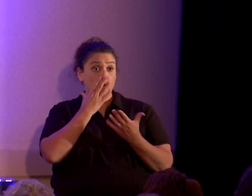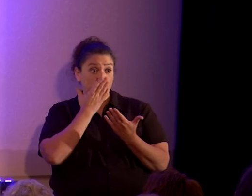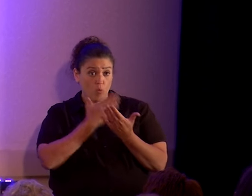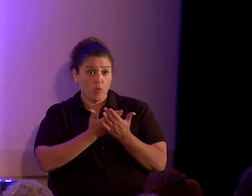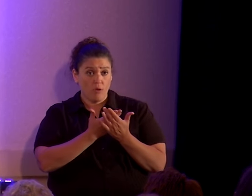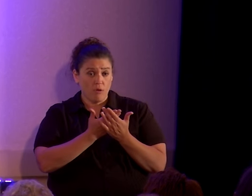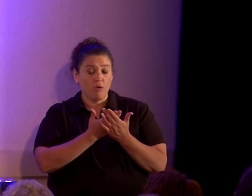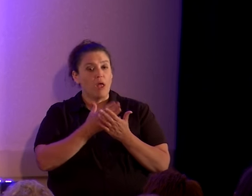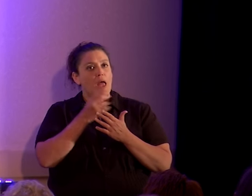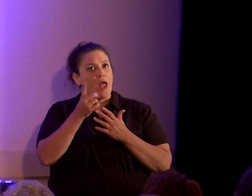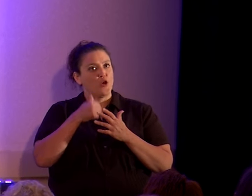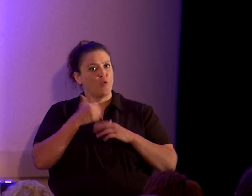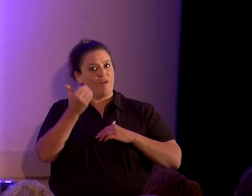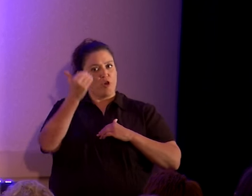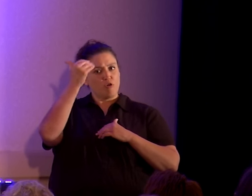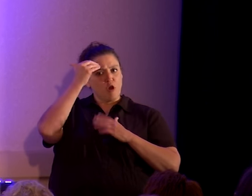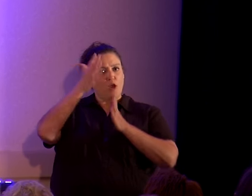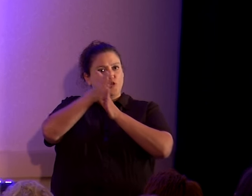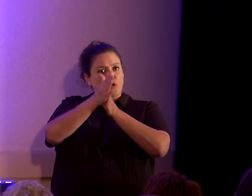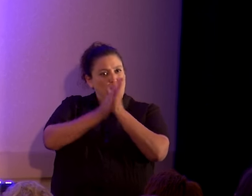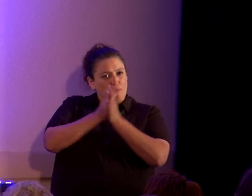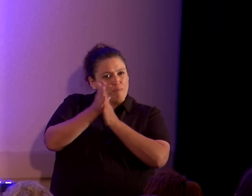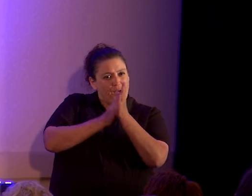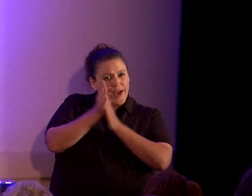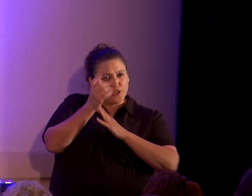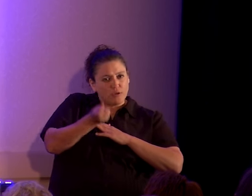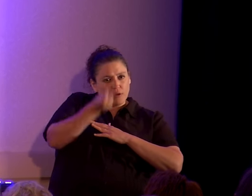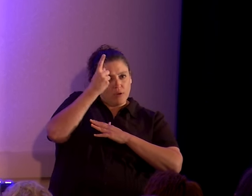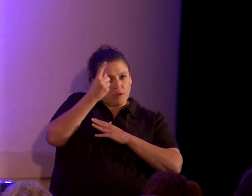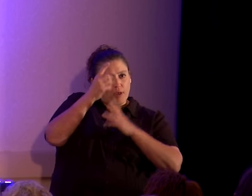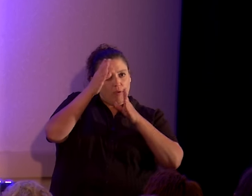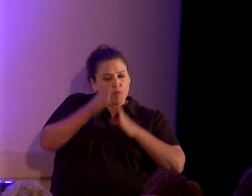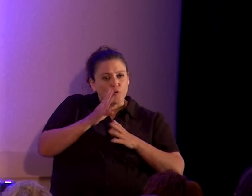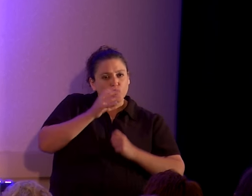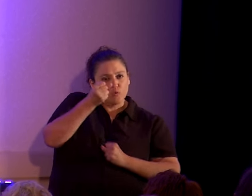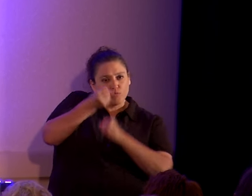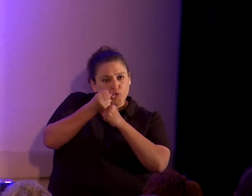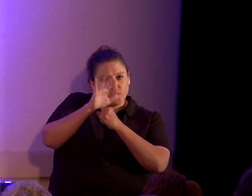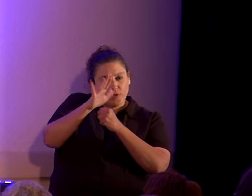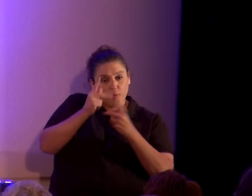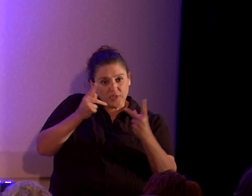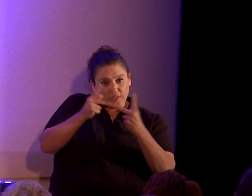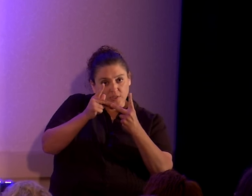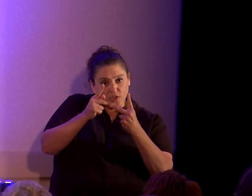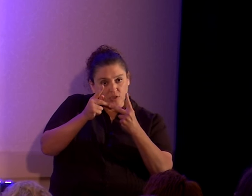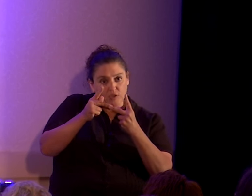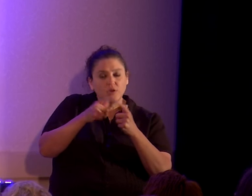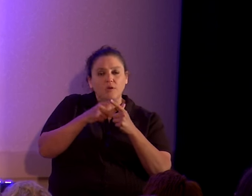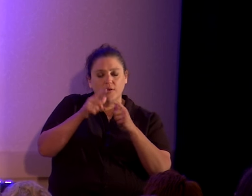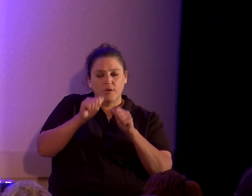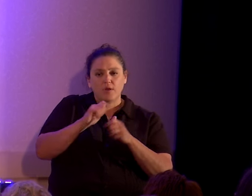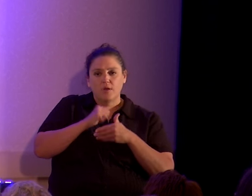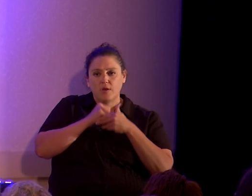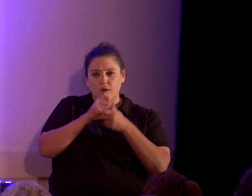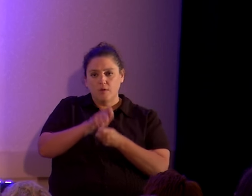and you have a knowledgeable, passionate, empathetic proponent of a position, that can help change the world.